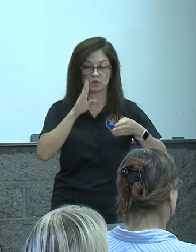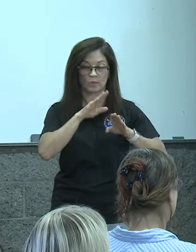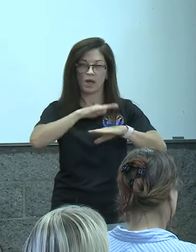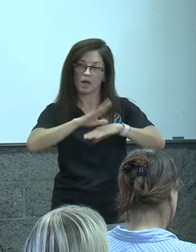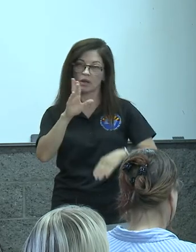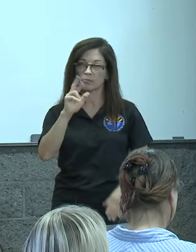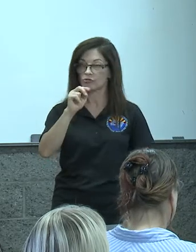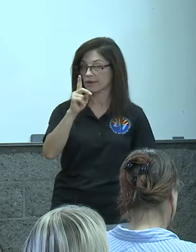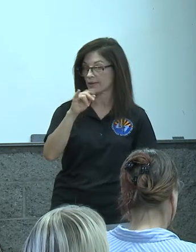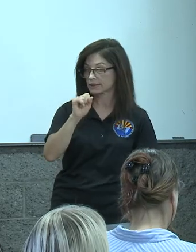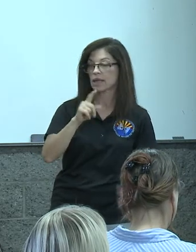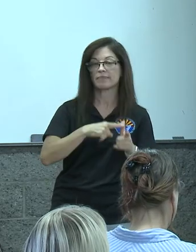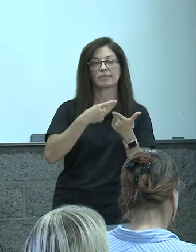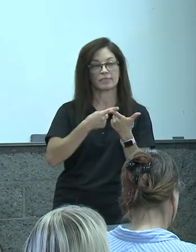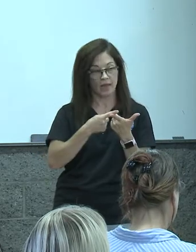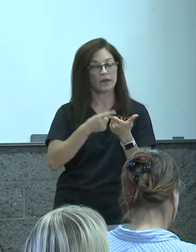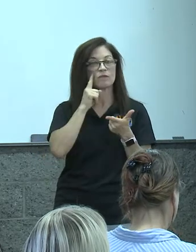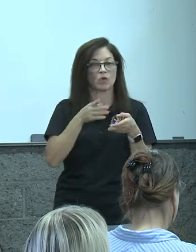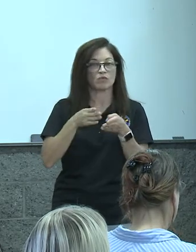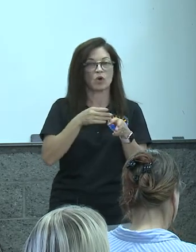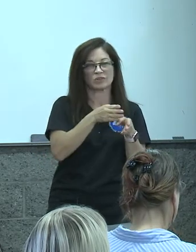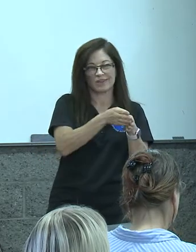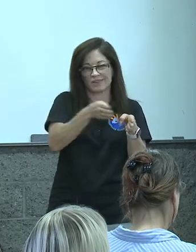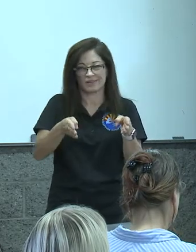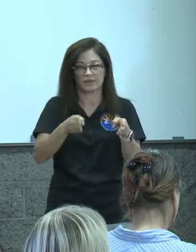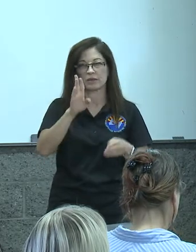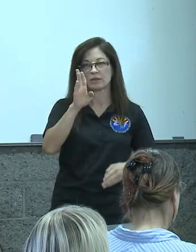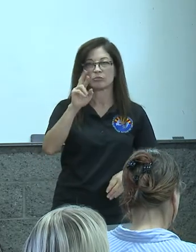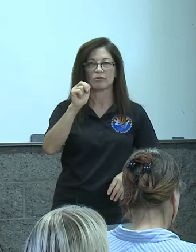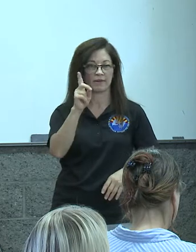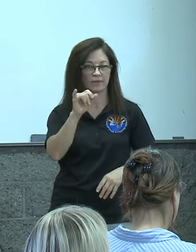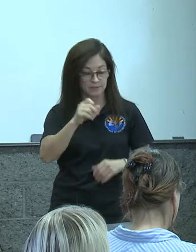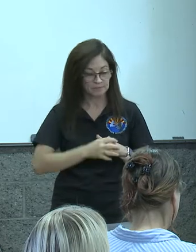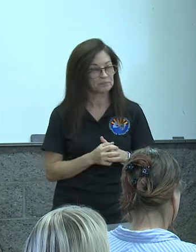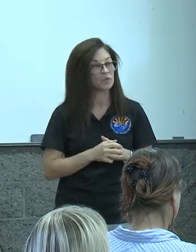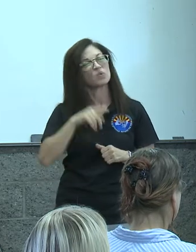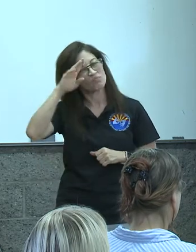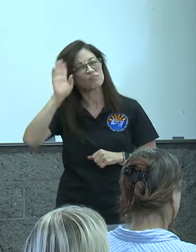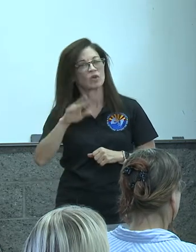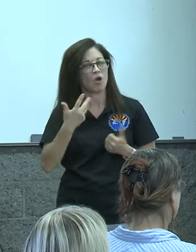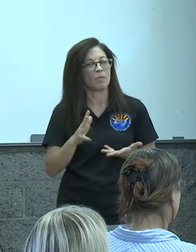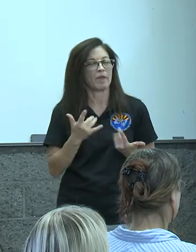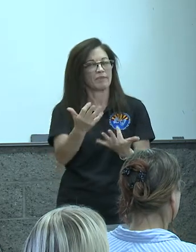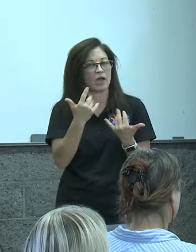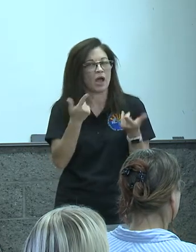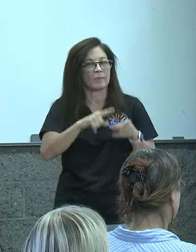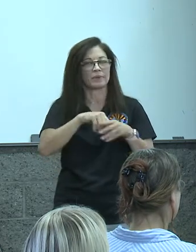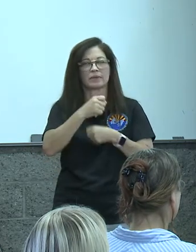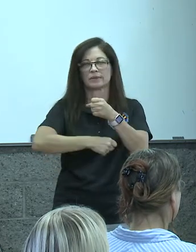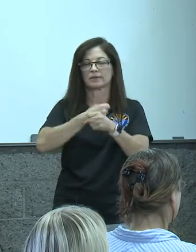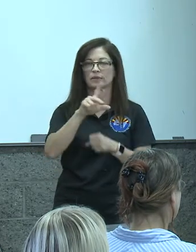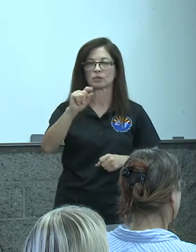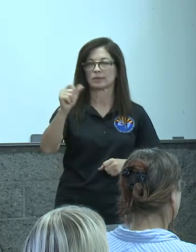brandis and then for the roads off of brandis so we all know about the fire in 2010 um some of you